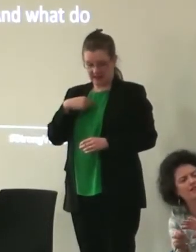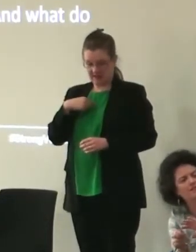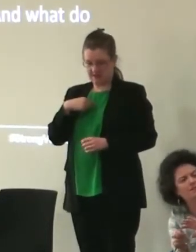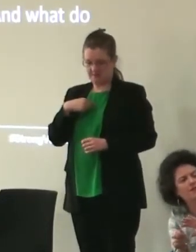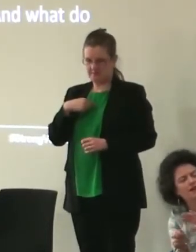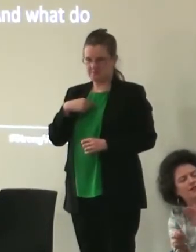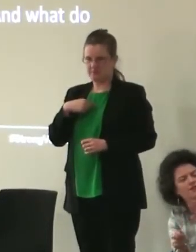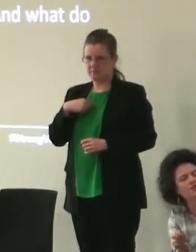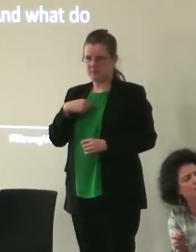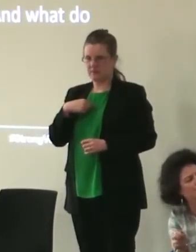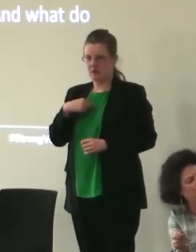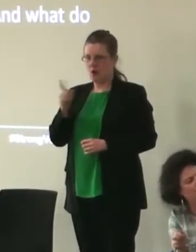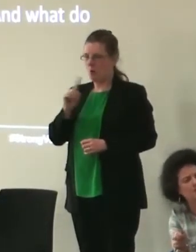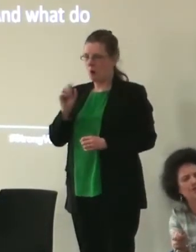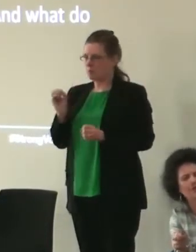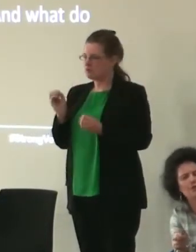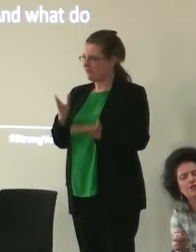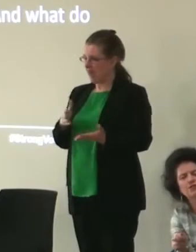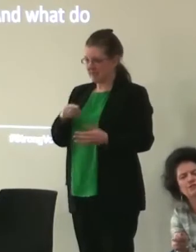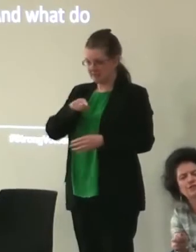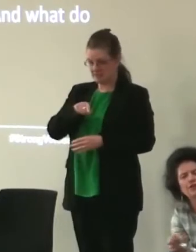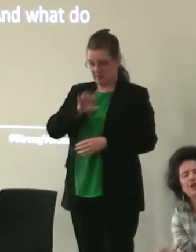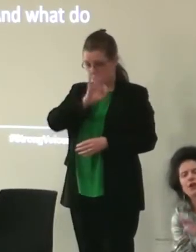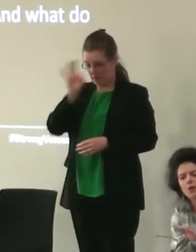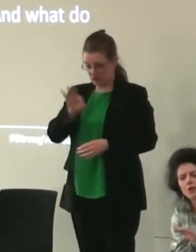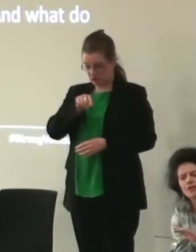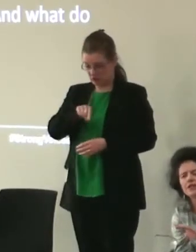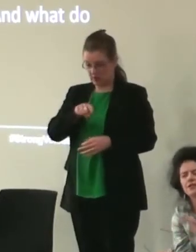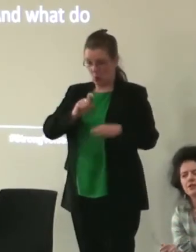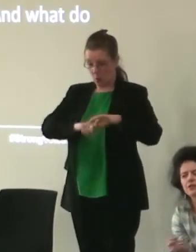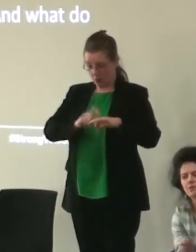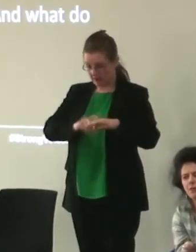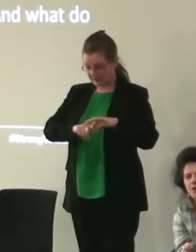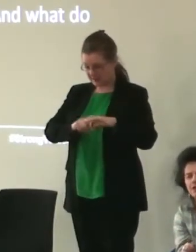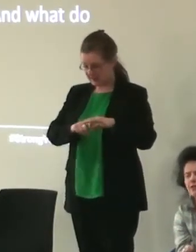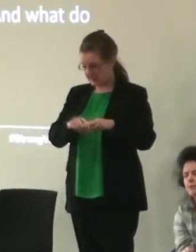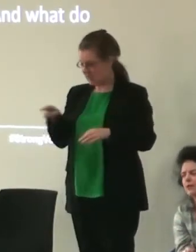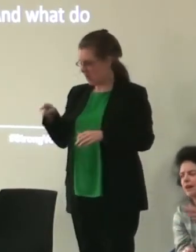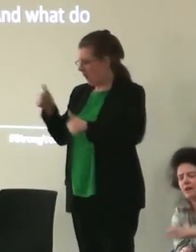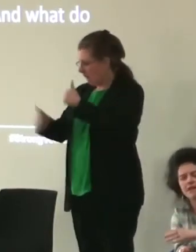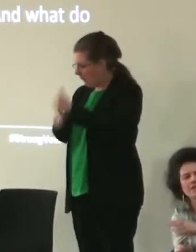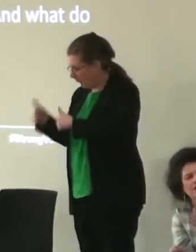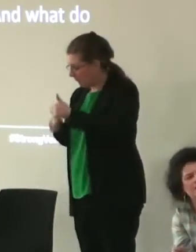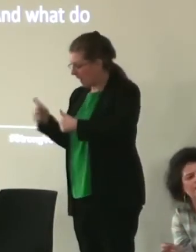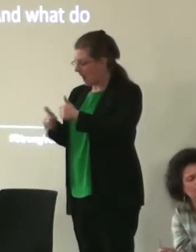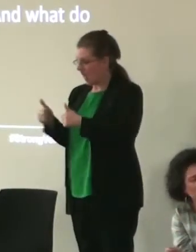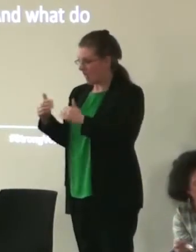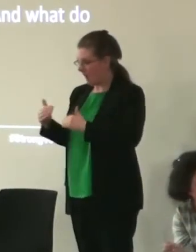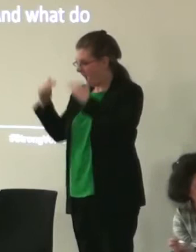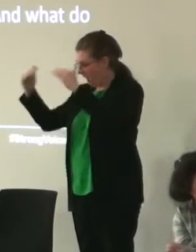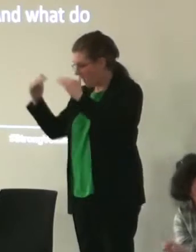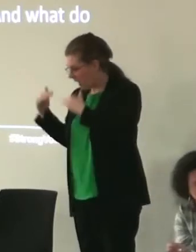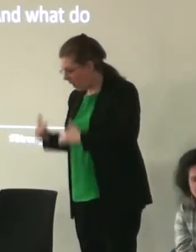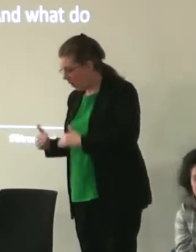that kind of provides the join between the question of quality and the question populism and high art and low art